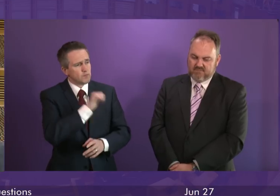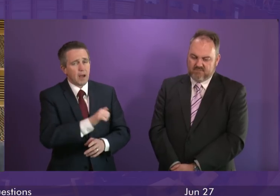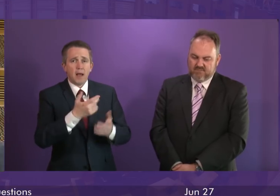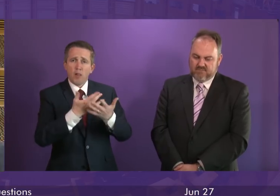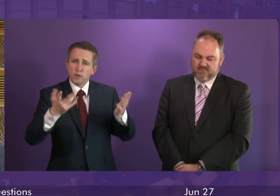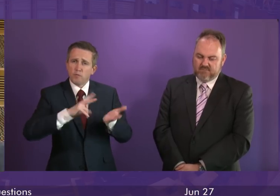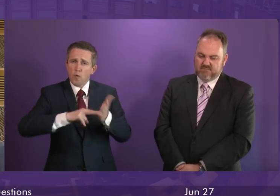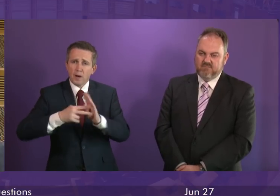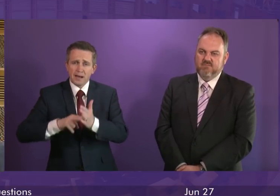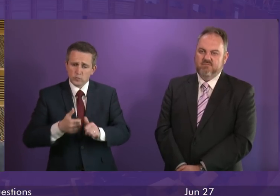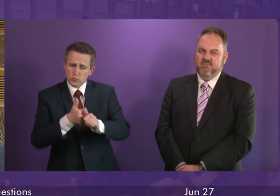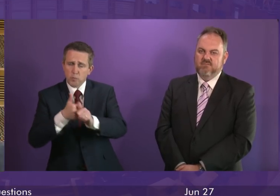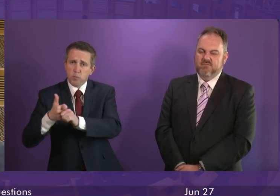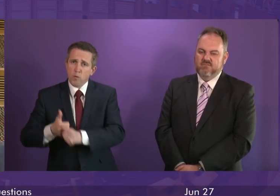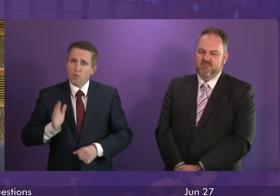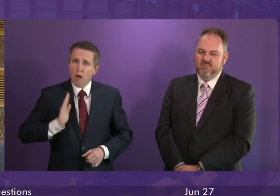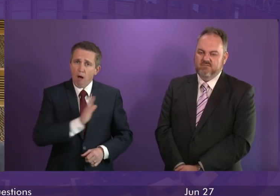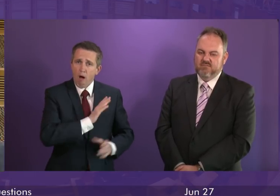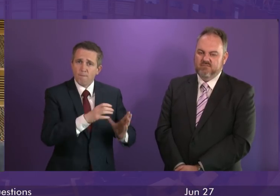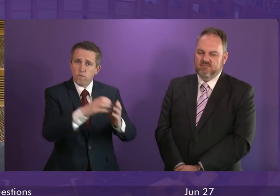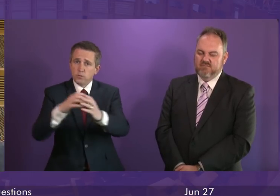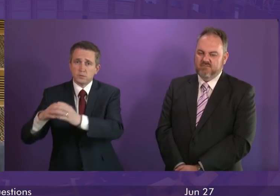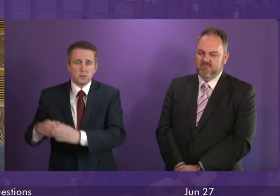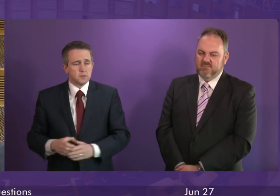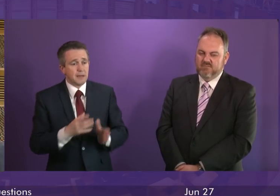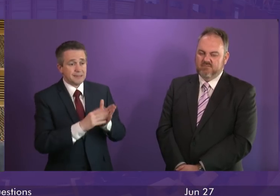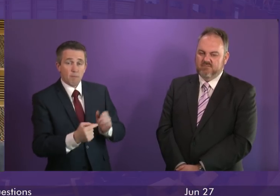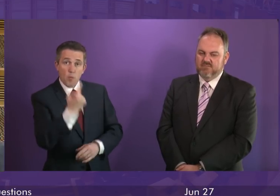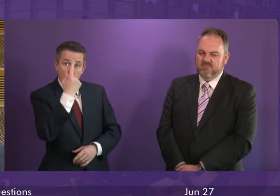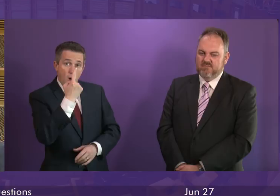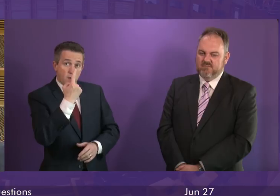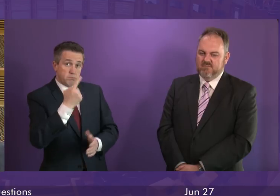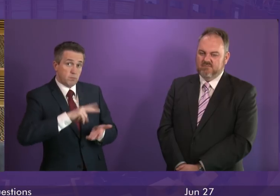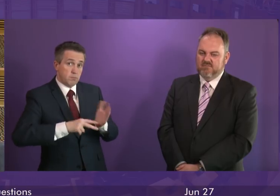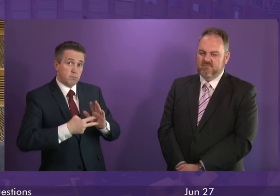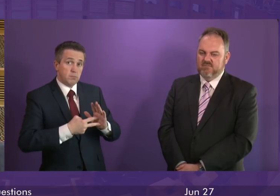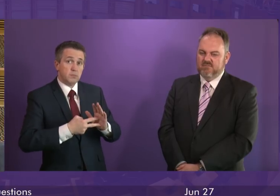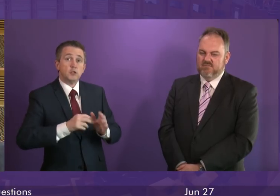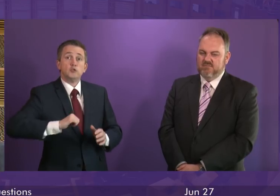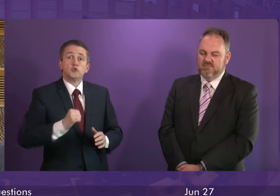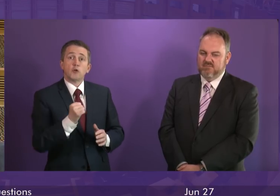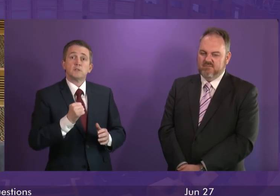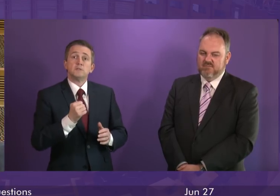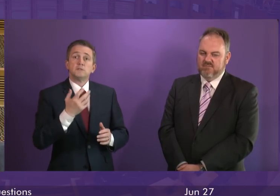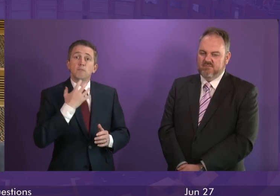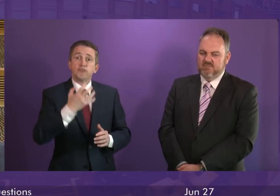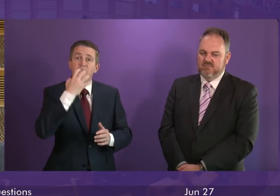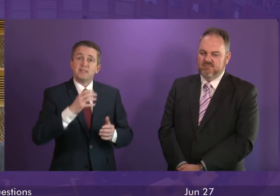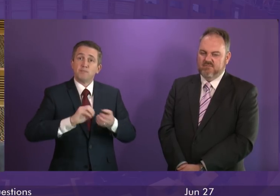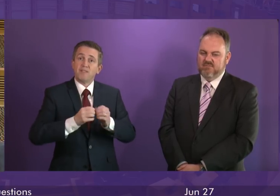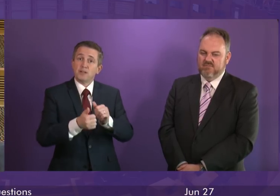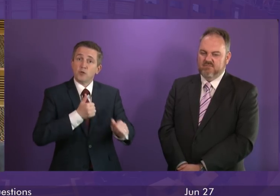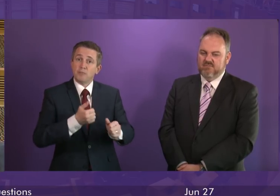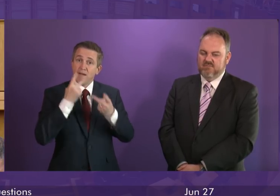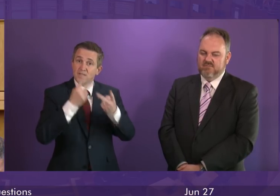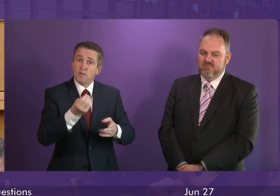that do great work to support our veterans let me just name one in particular a company Scotland's bravest manufacturing company that I visited just a